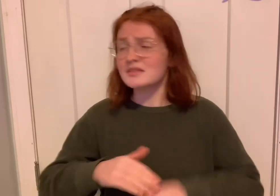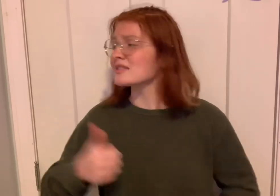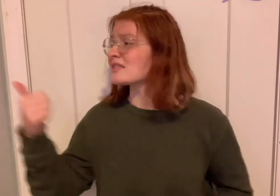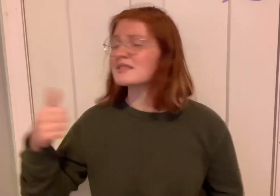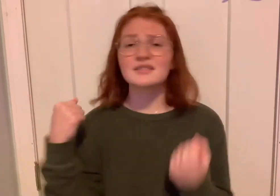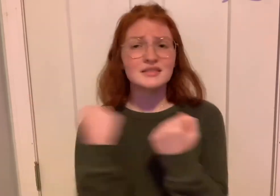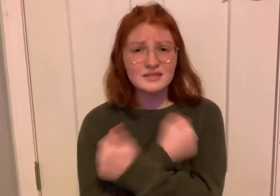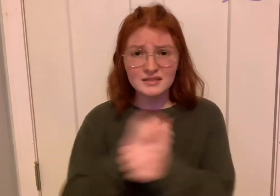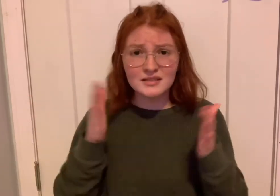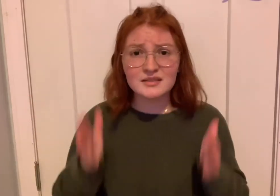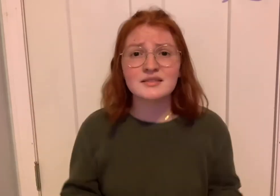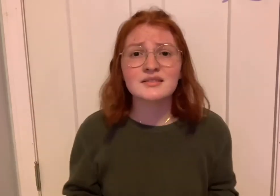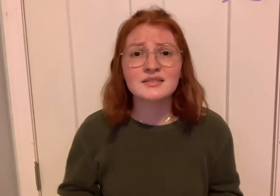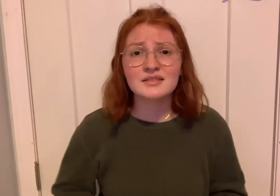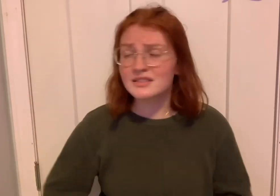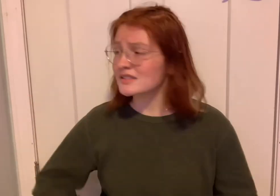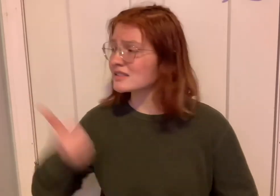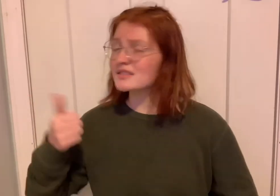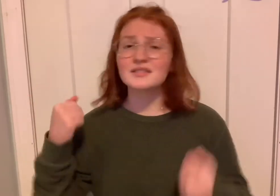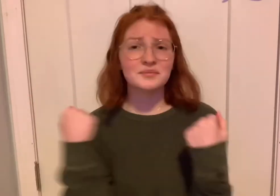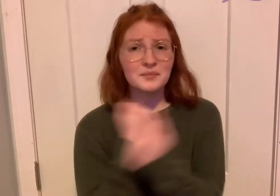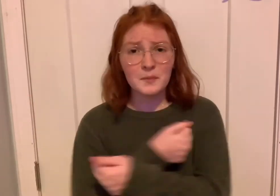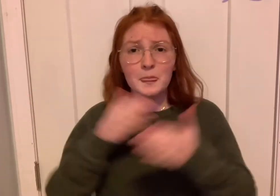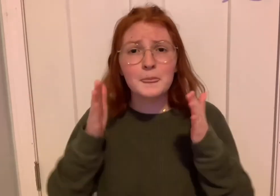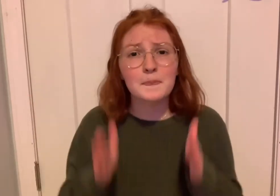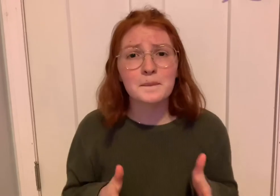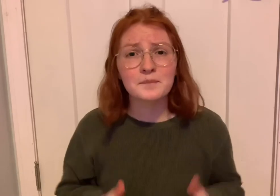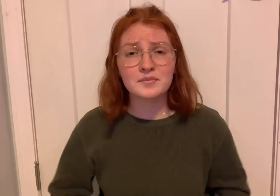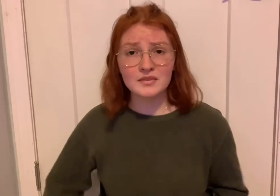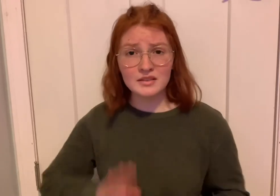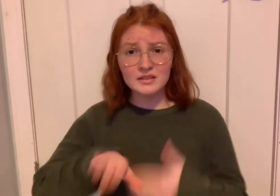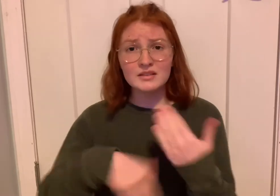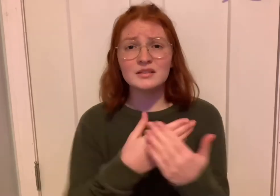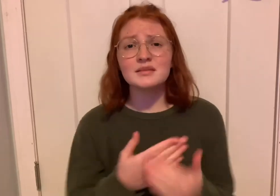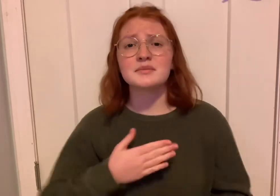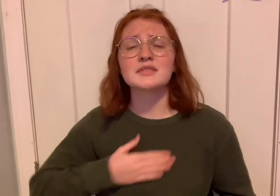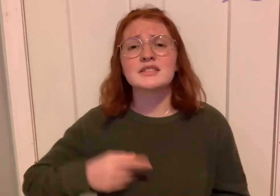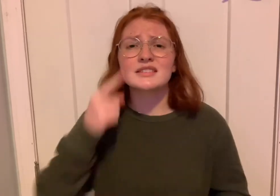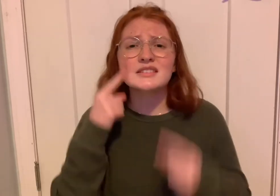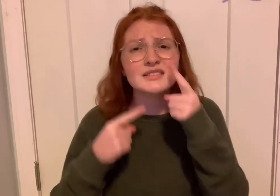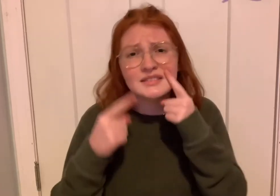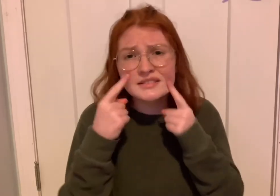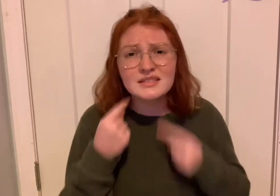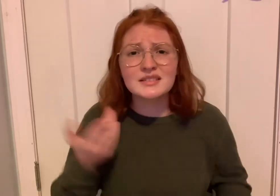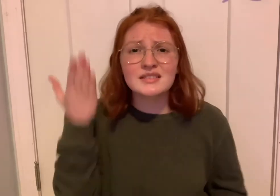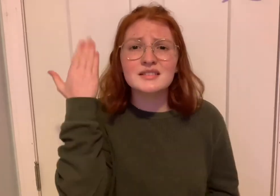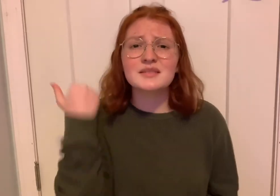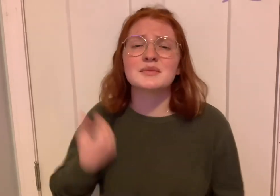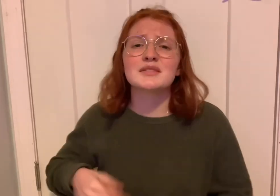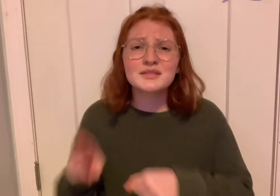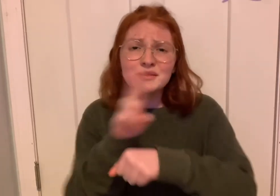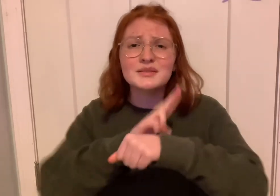another love, another love All my tears have been used,